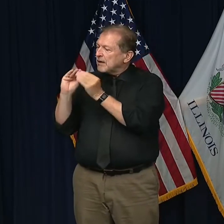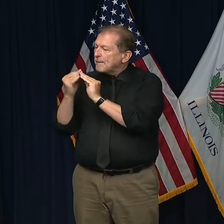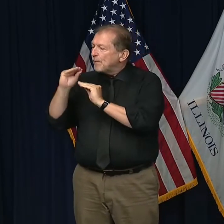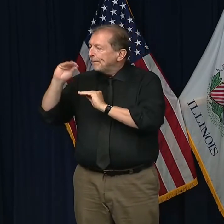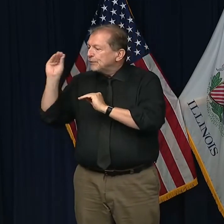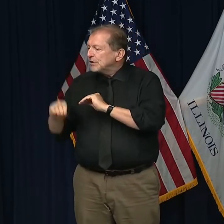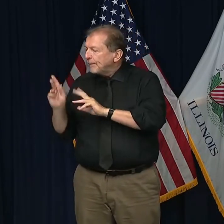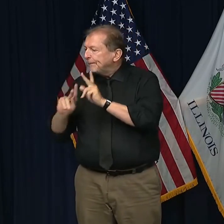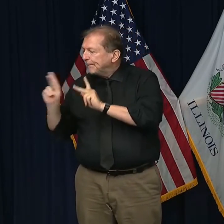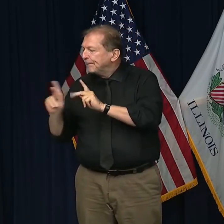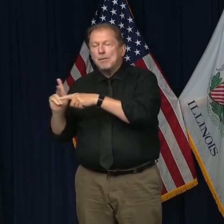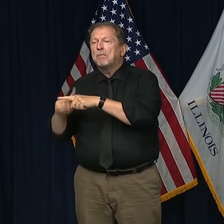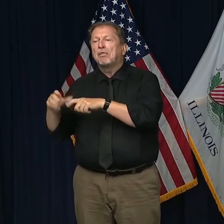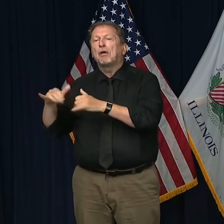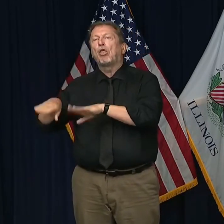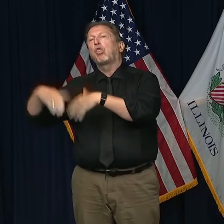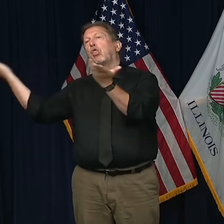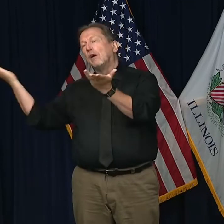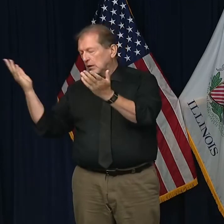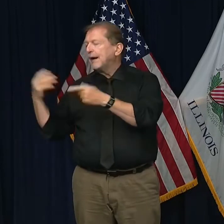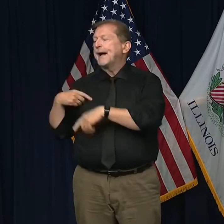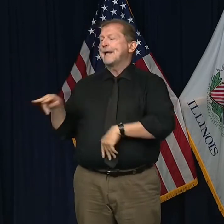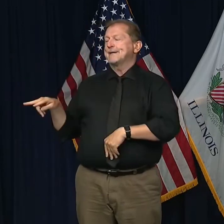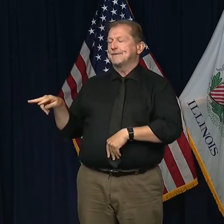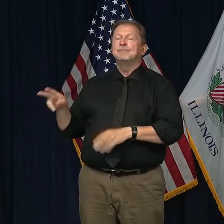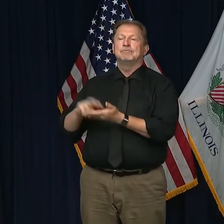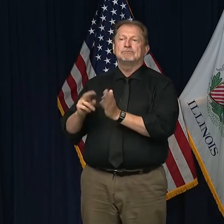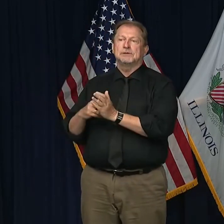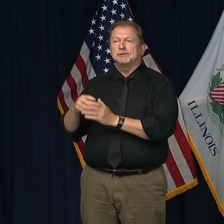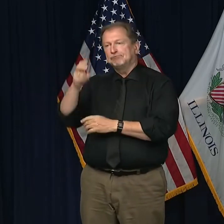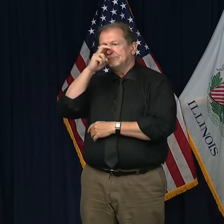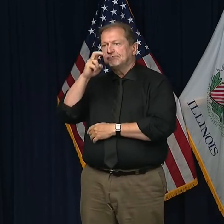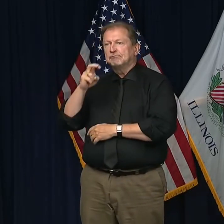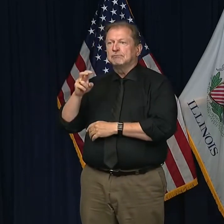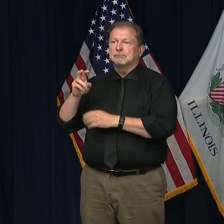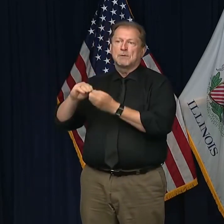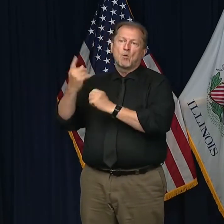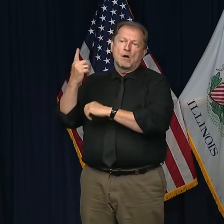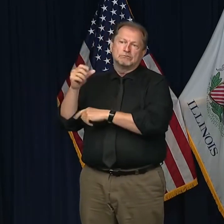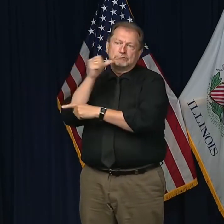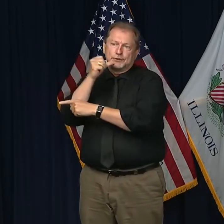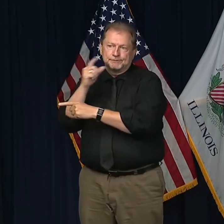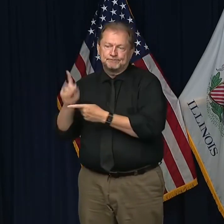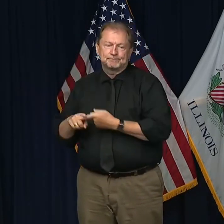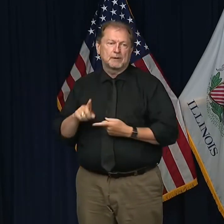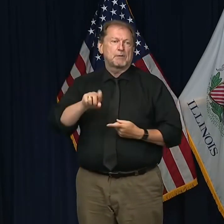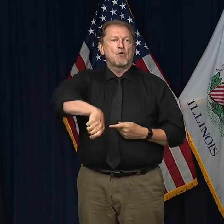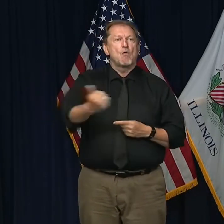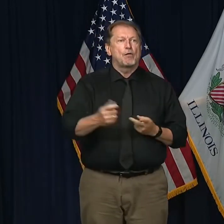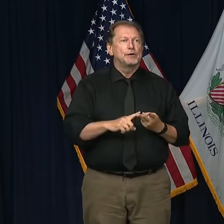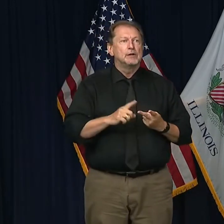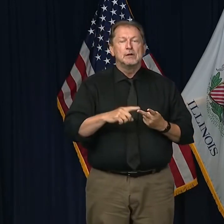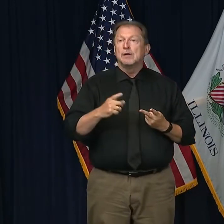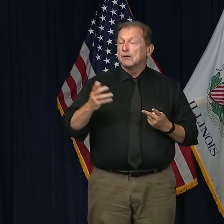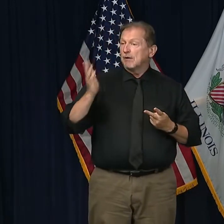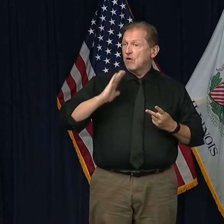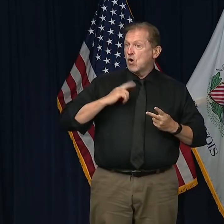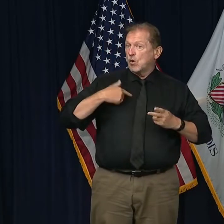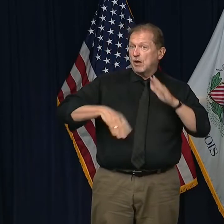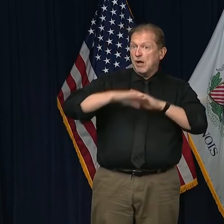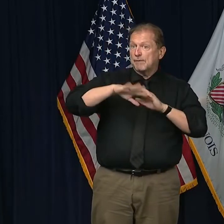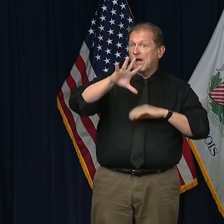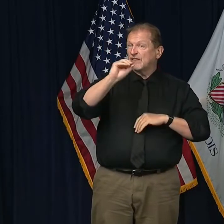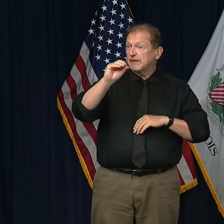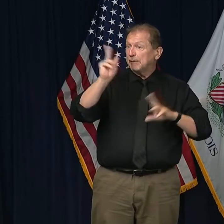There are other things that are on the list of mitigations that we'll impose, including, you know, gathering limits, looking